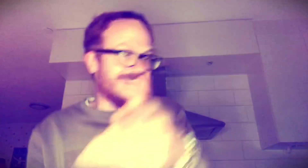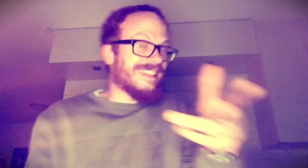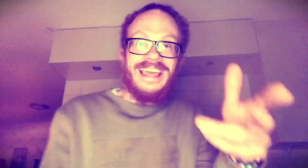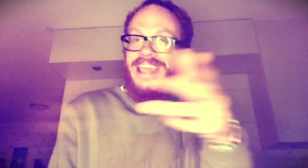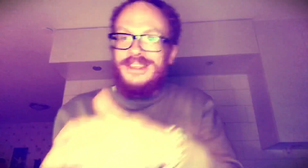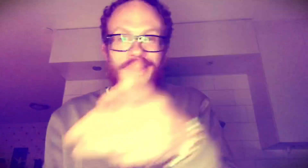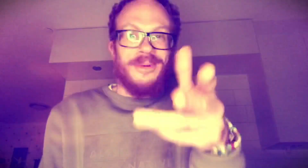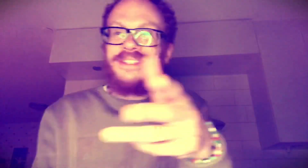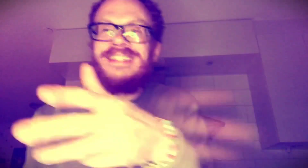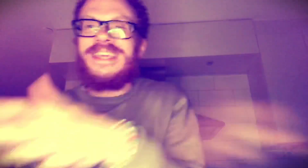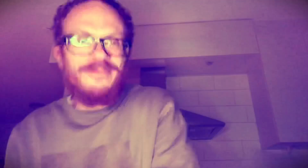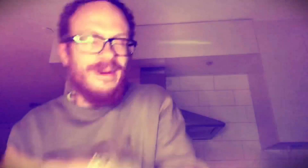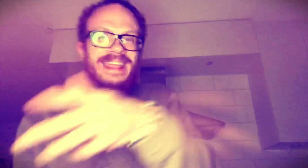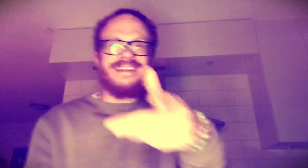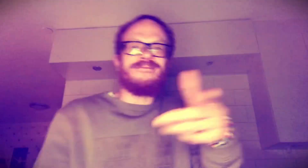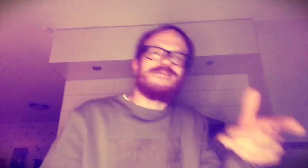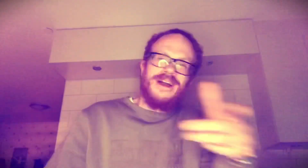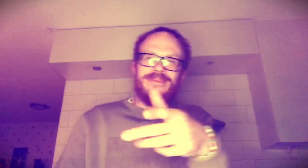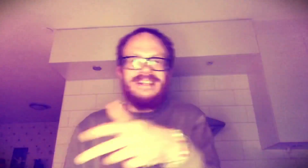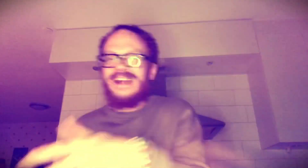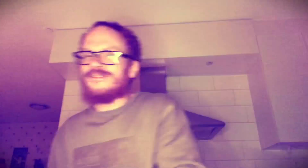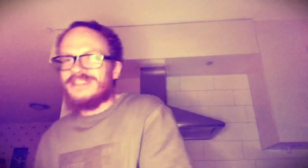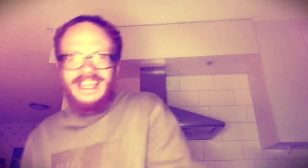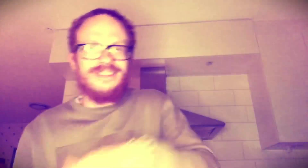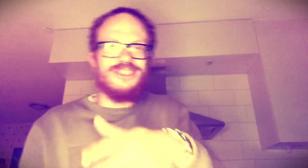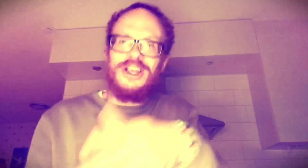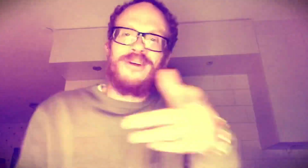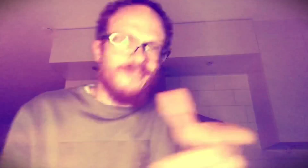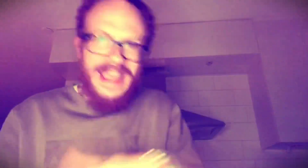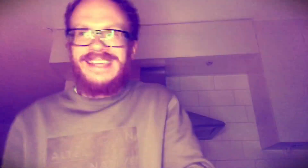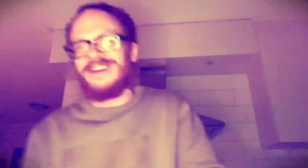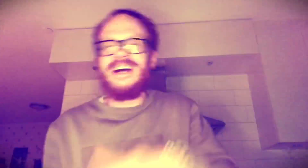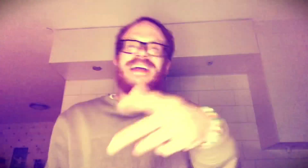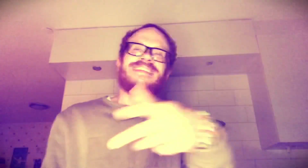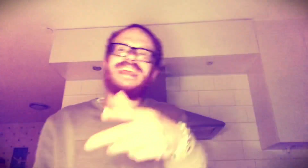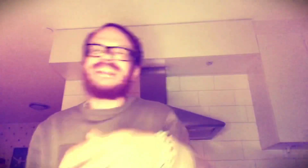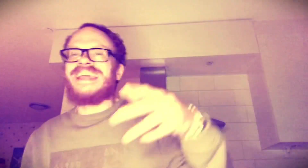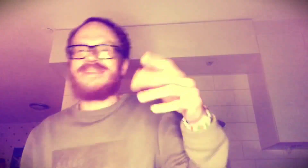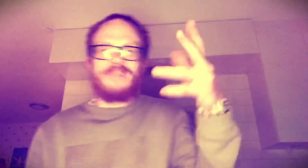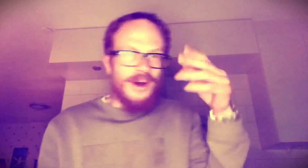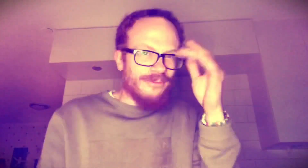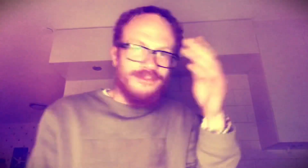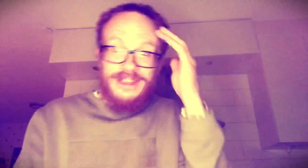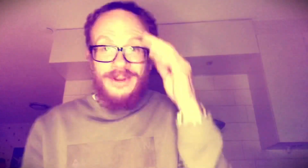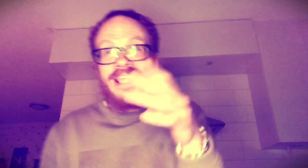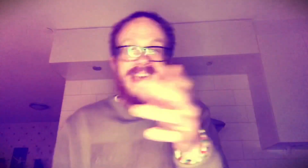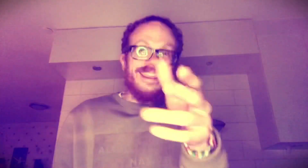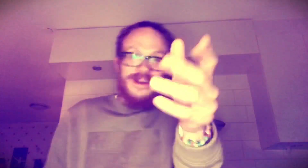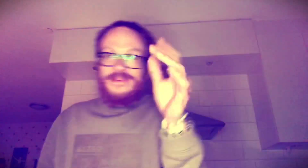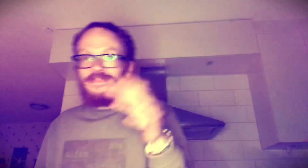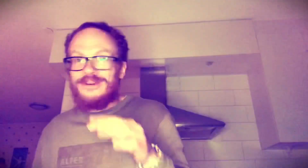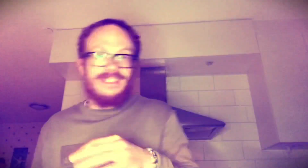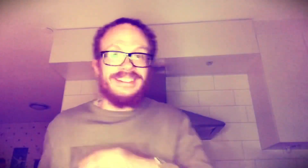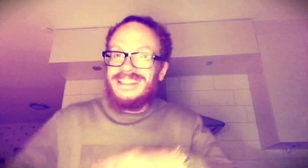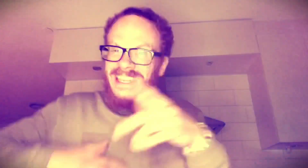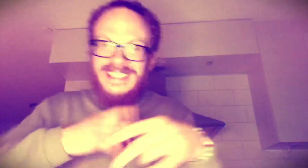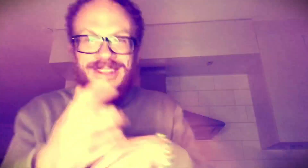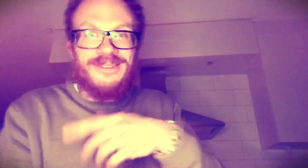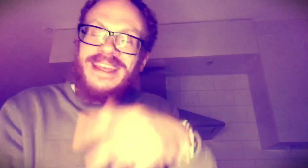the cake, yo, it just can't wait Every rhyme that I create shockwave I'll detonate, bomb frequent, ayo, proposal indecent The way